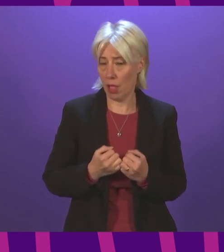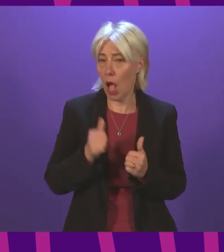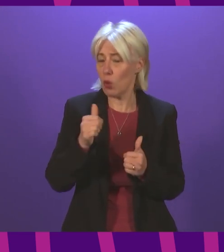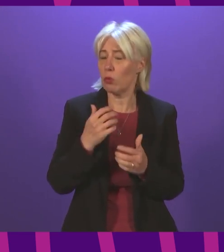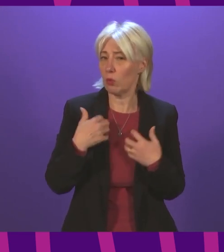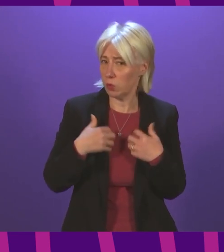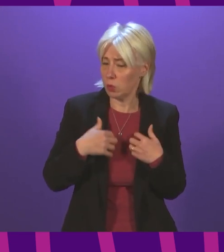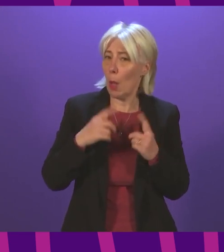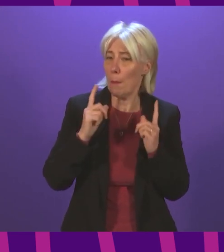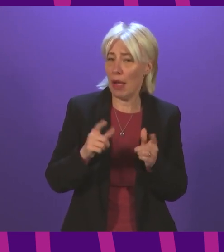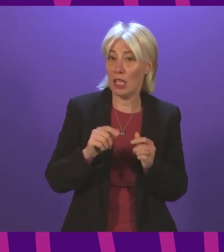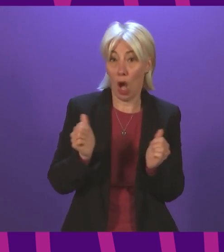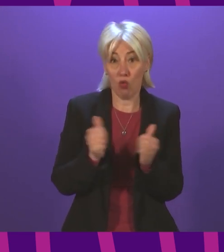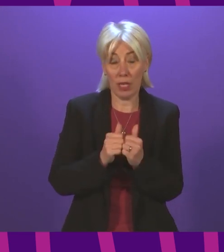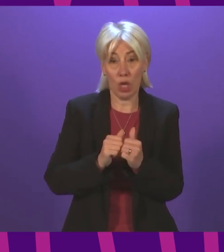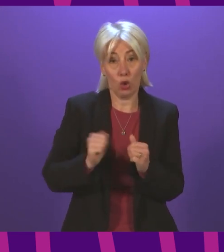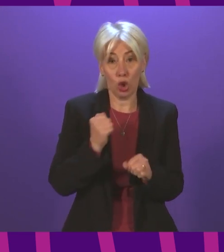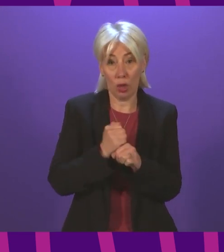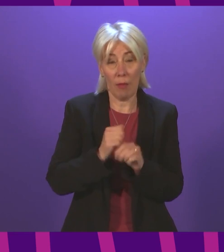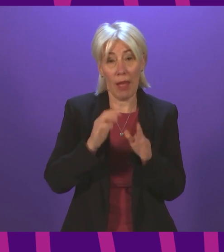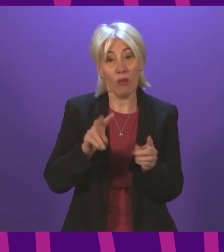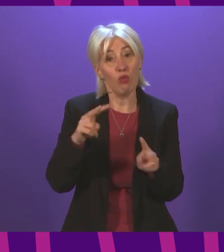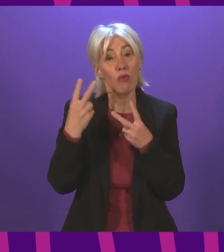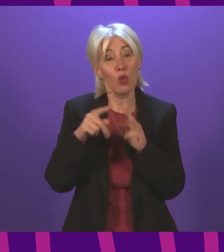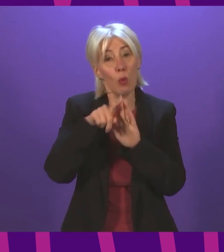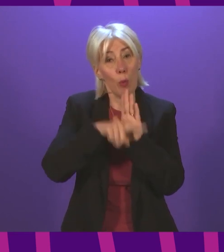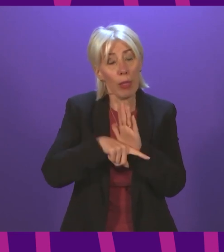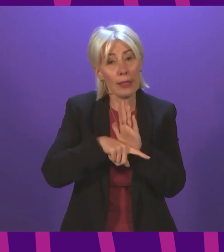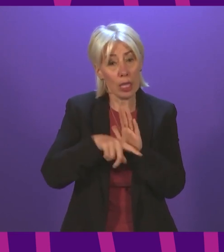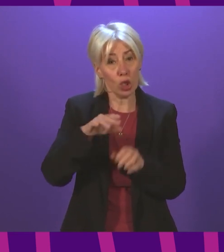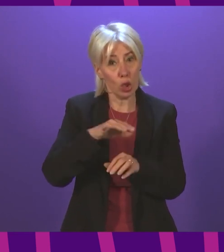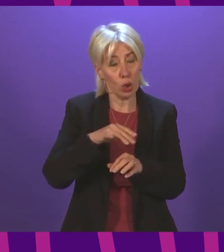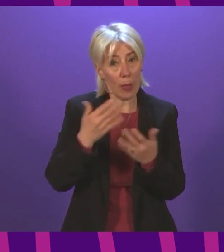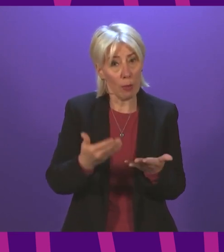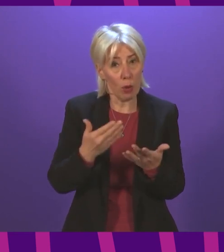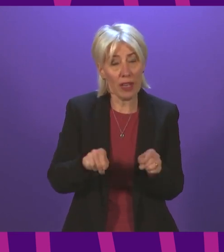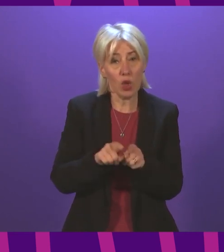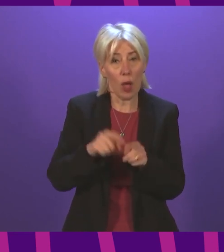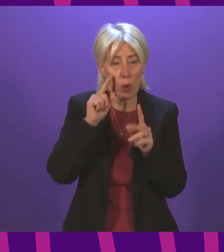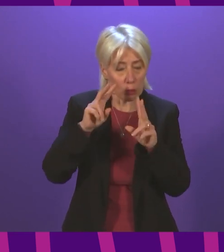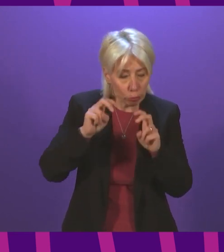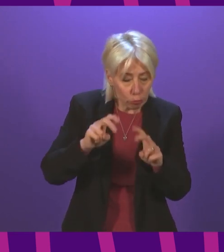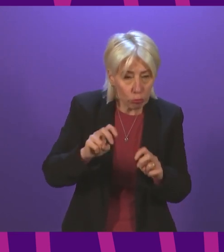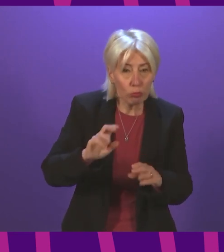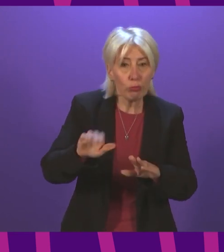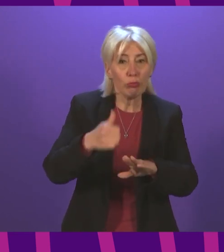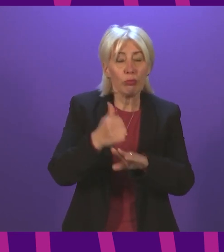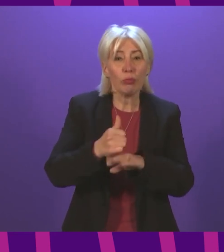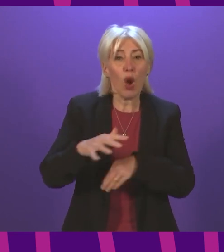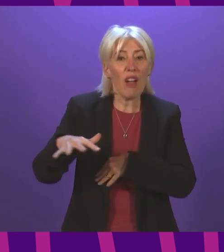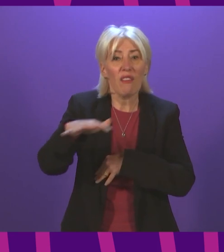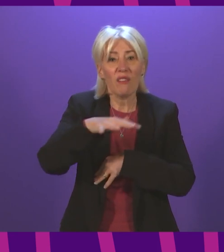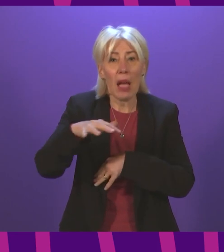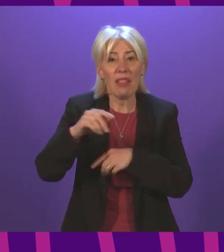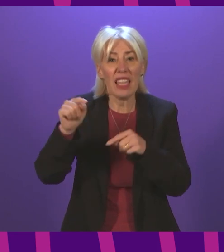Minister if she will agree that the Scottish Government needs to review policies currently in place, and will she also investigate the establishment of family violence courts?